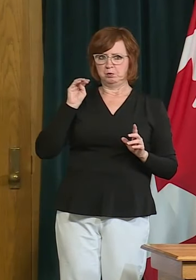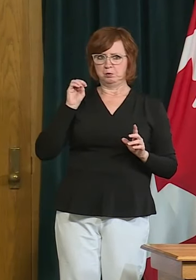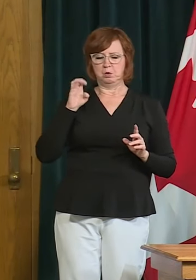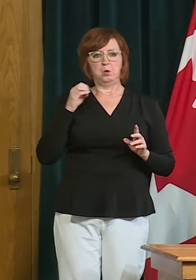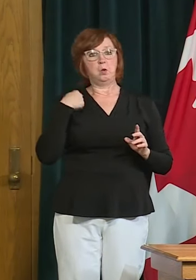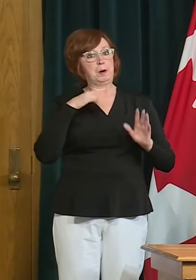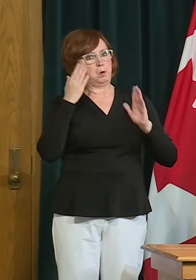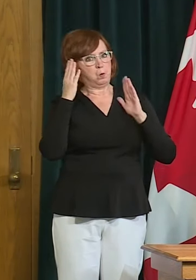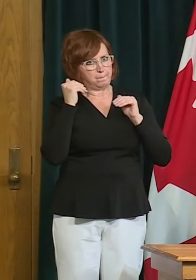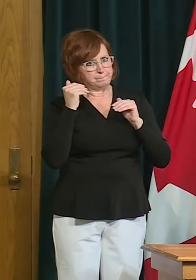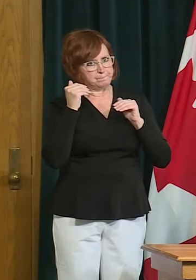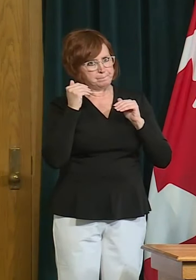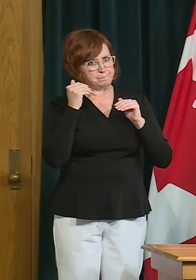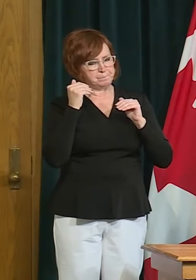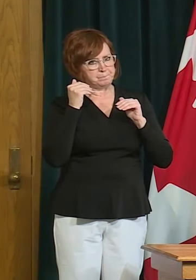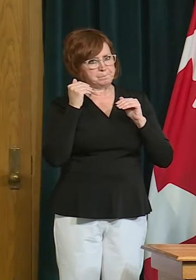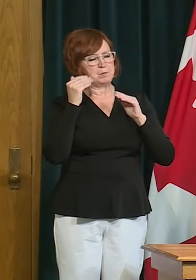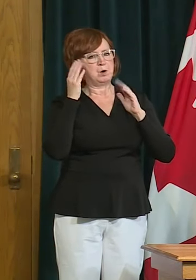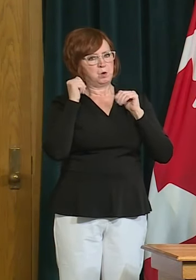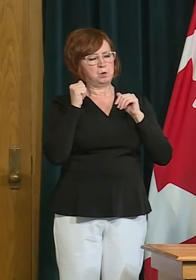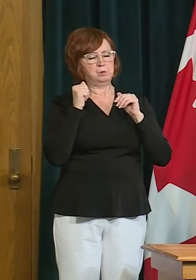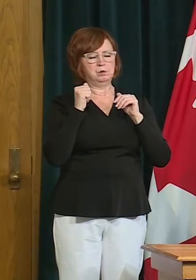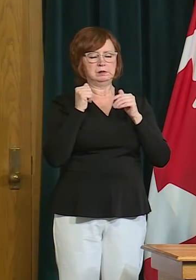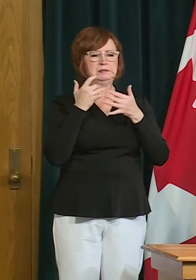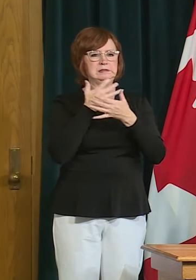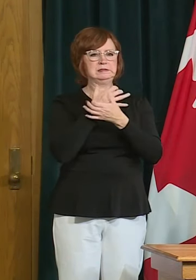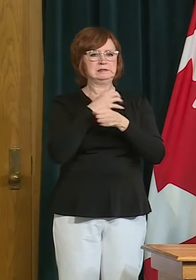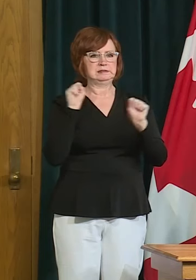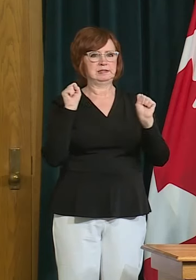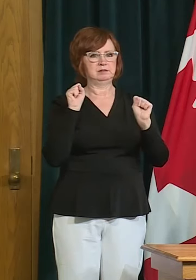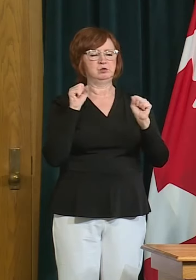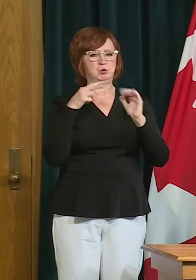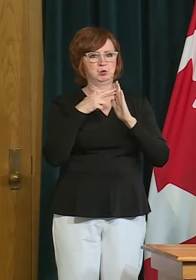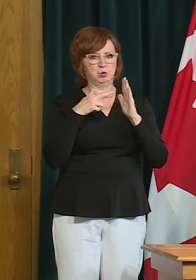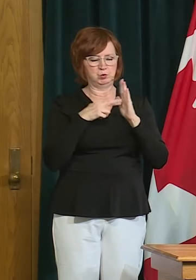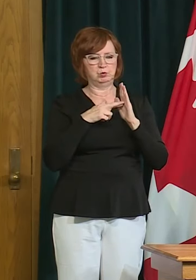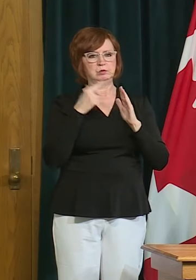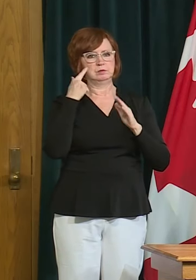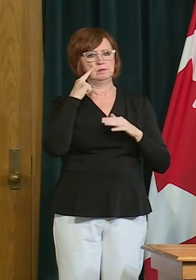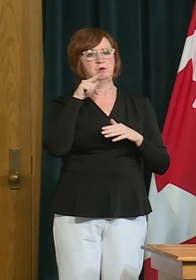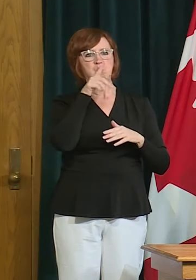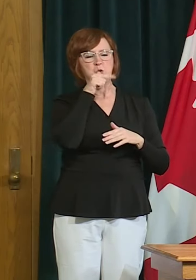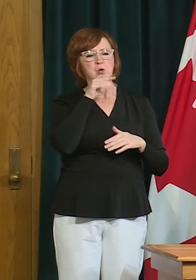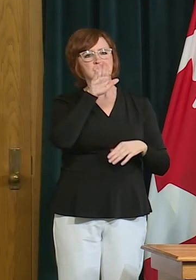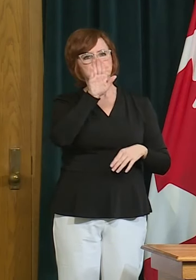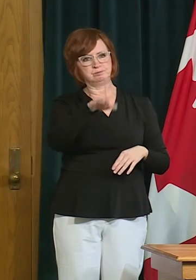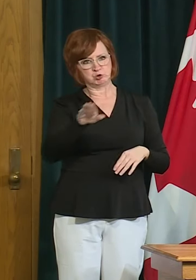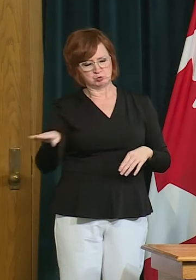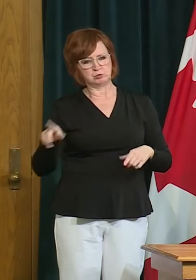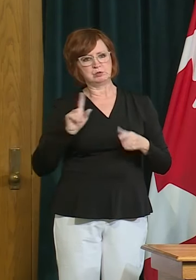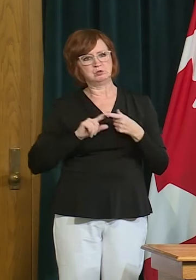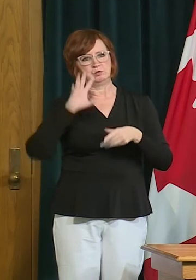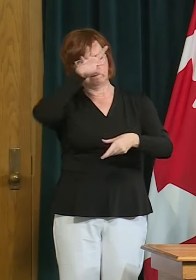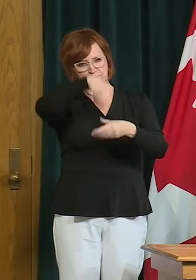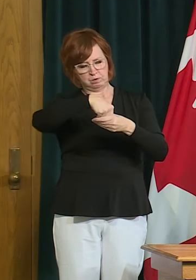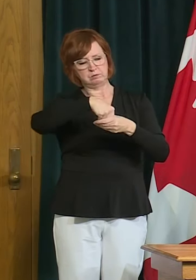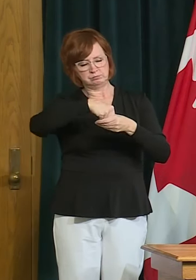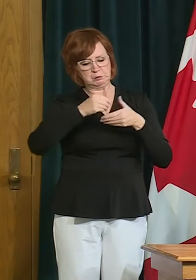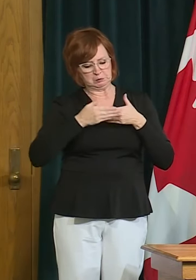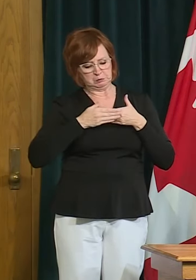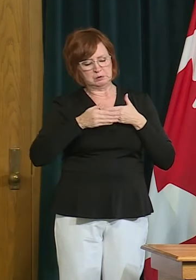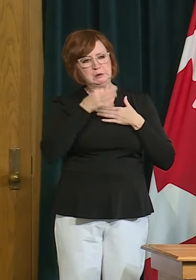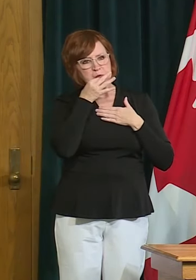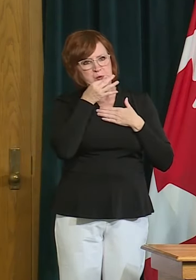come up with some safe parameters for uh for our kids uh to to partake in some of these activities um the the